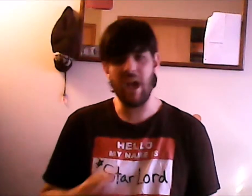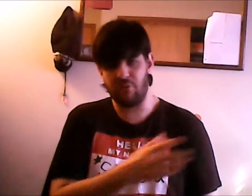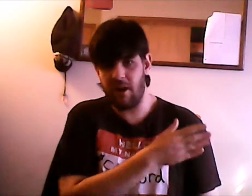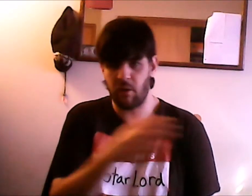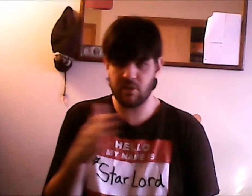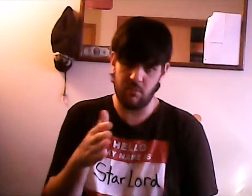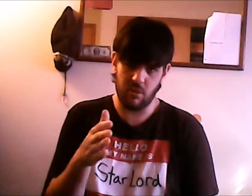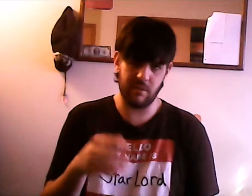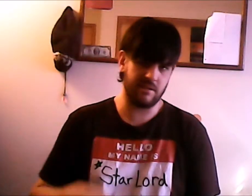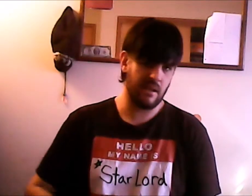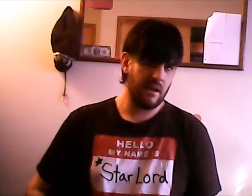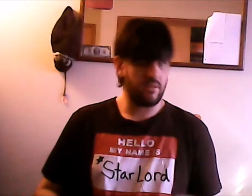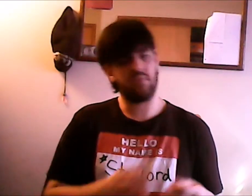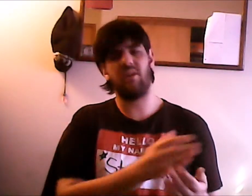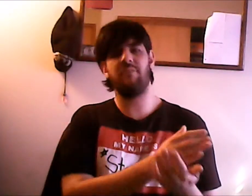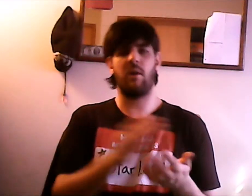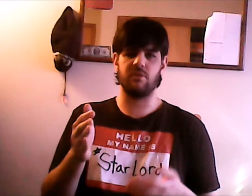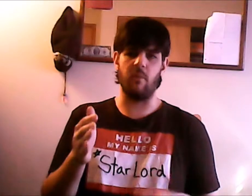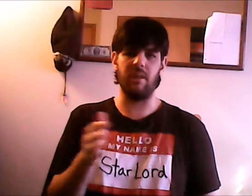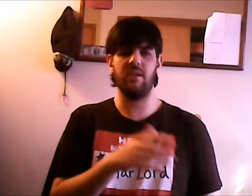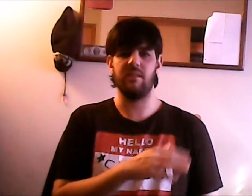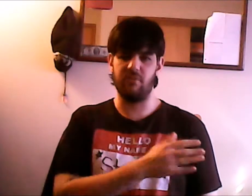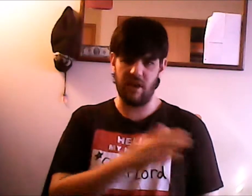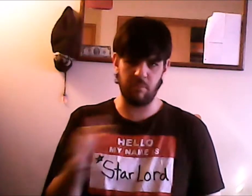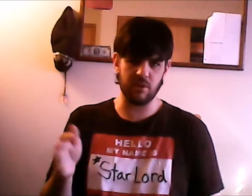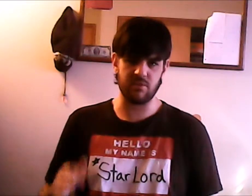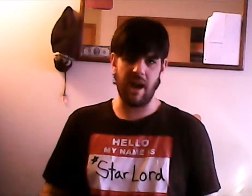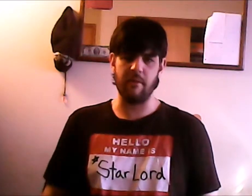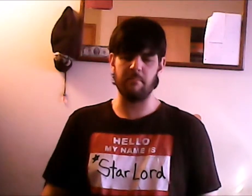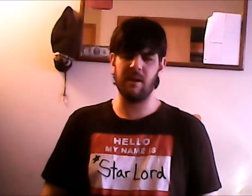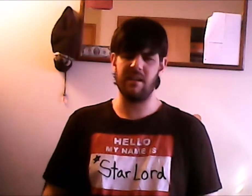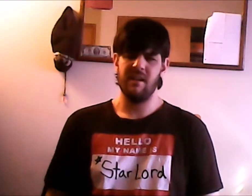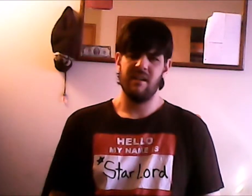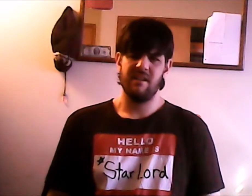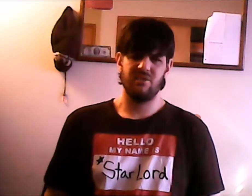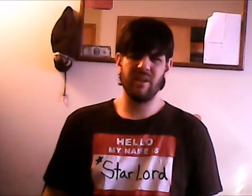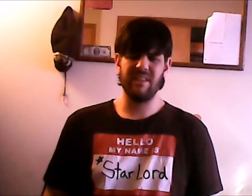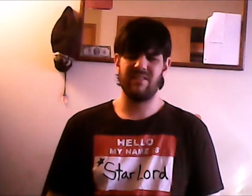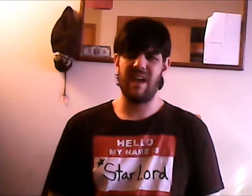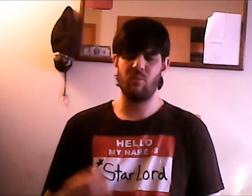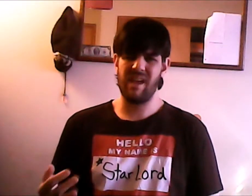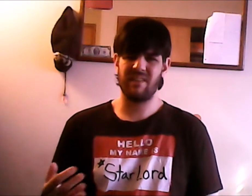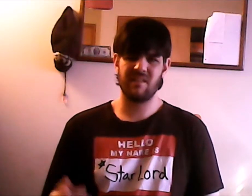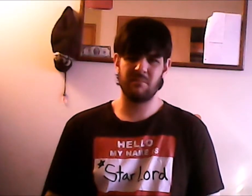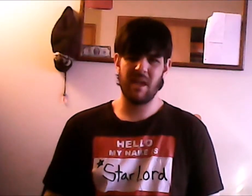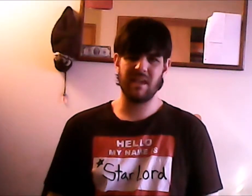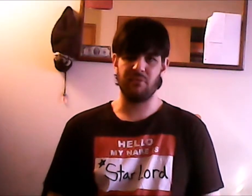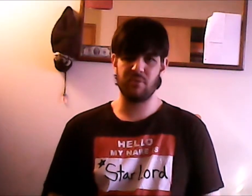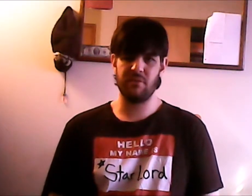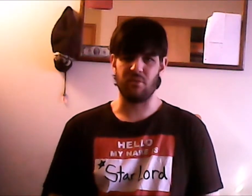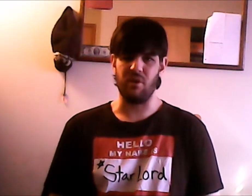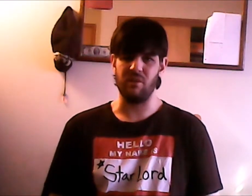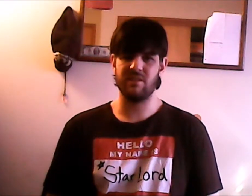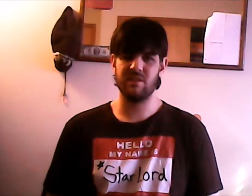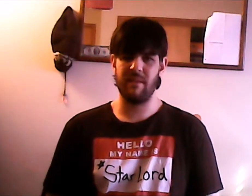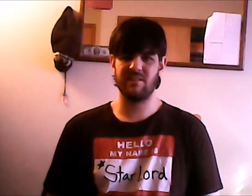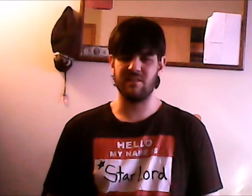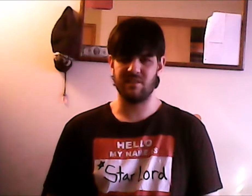yeah five parts of Morrowind then five parts of Oblivion then five parts of Skyrim but doing it that way doesn't make it a free-for-all it just makes it